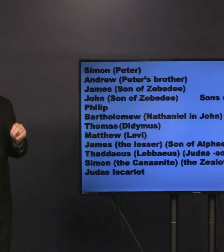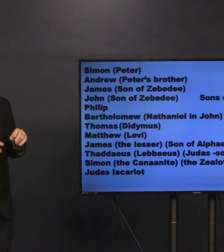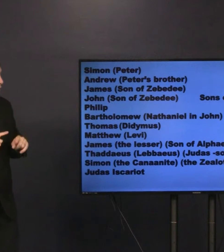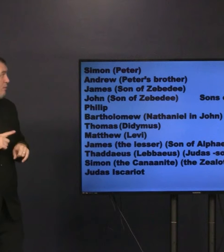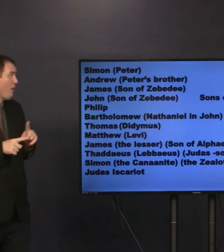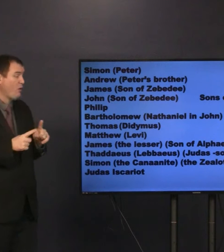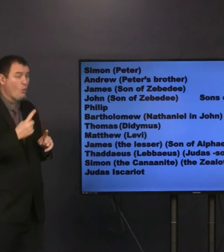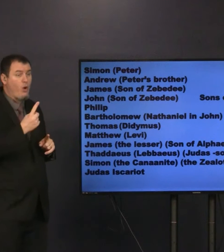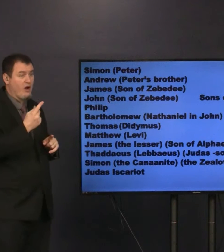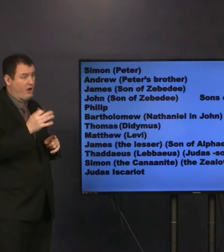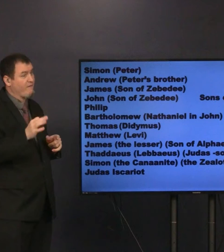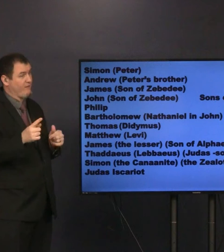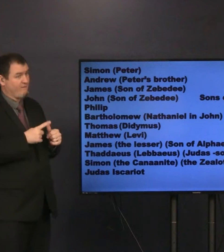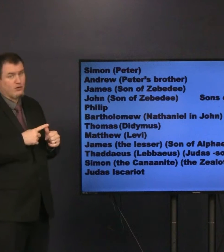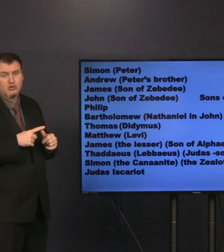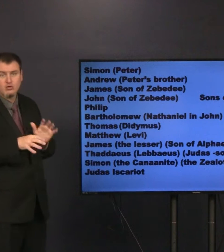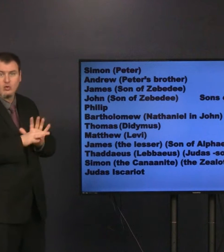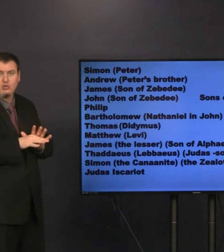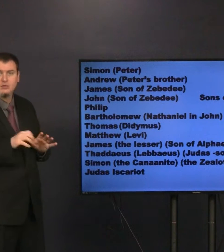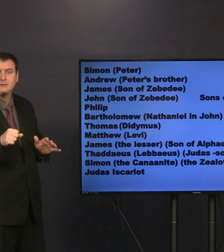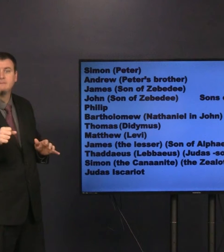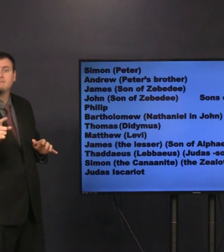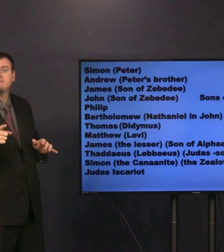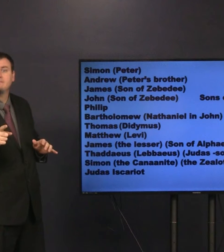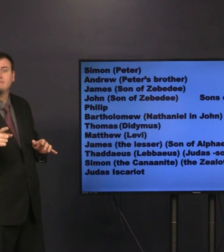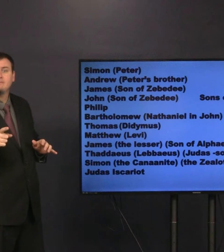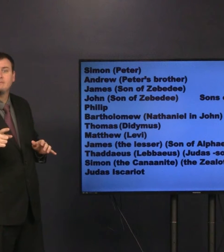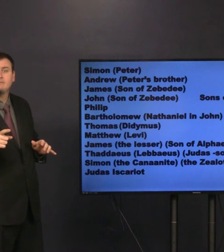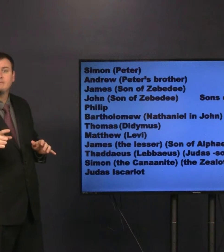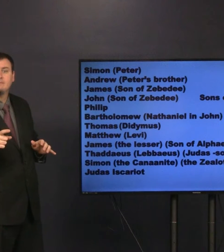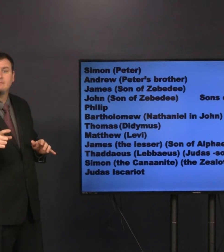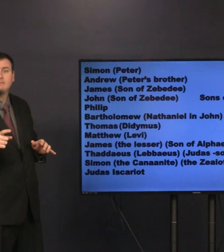Not the first chosen, but he was one of the first. He was one of the first chosen.